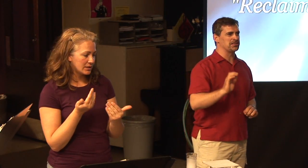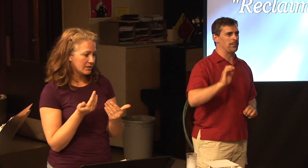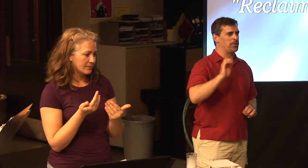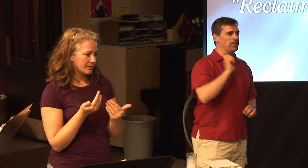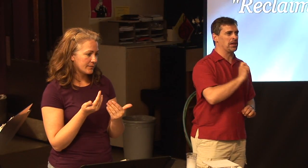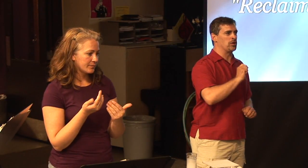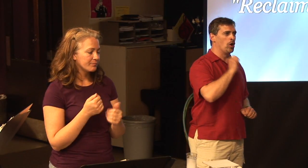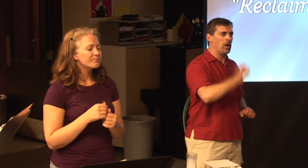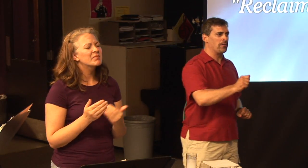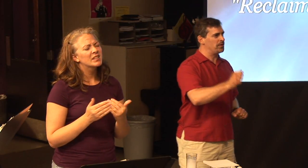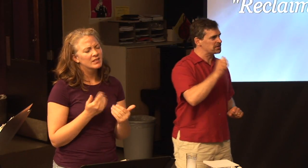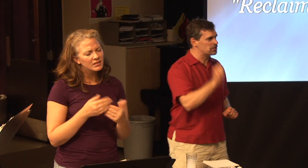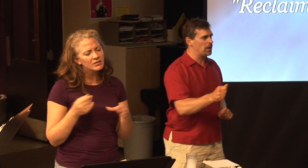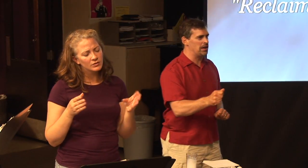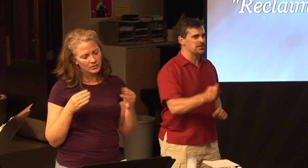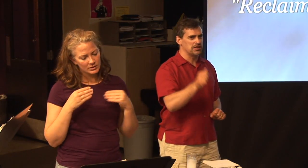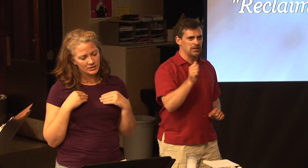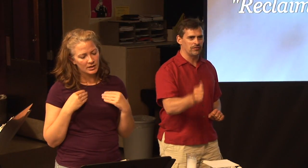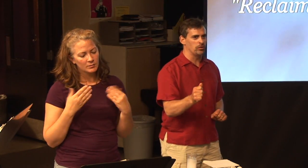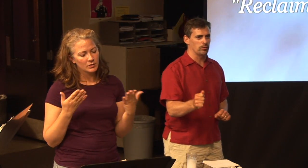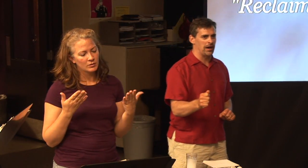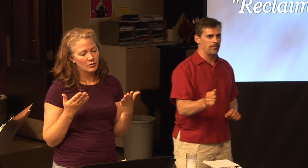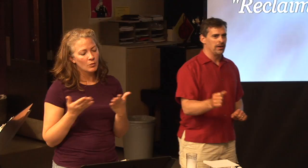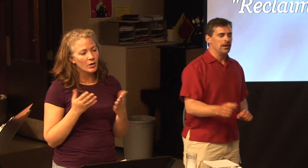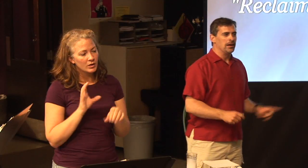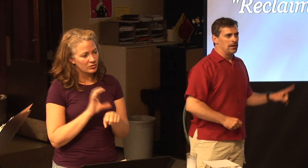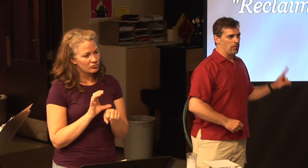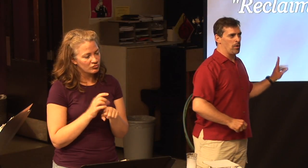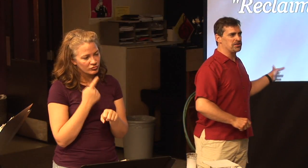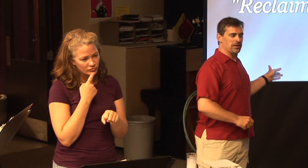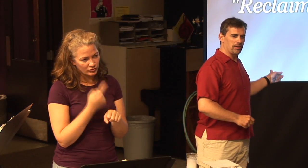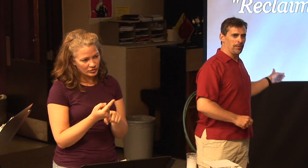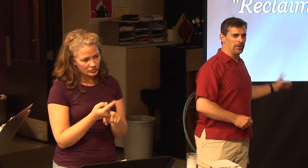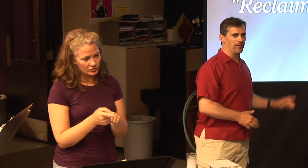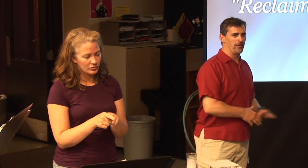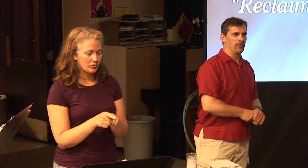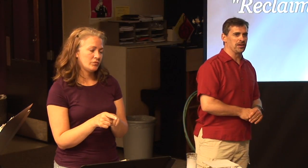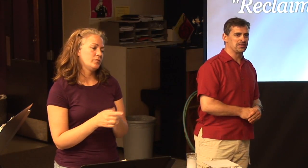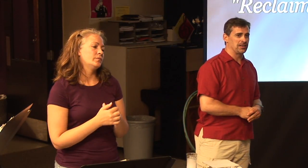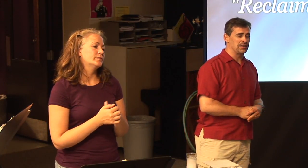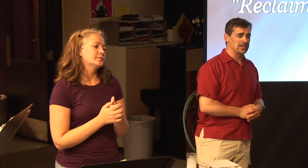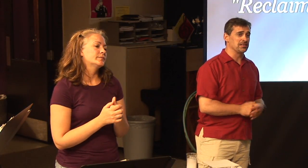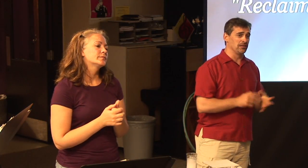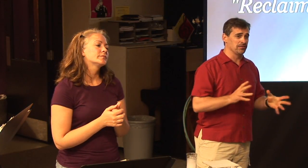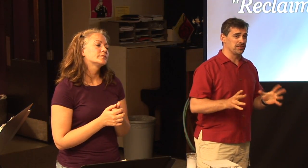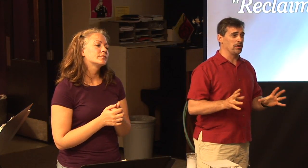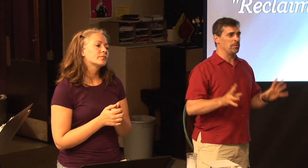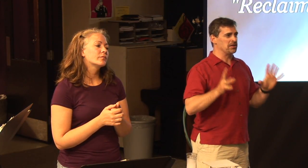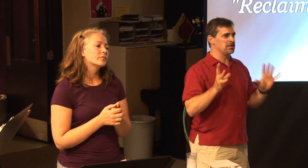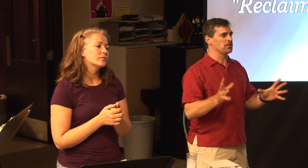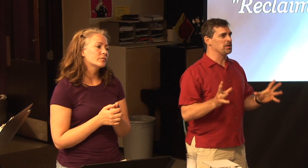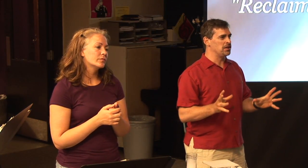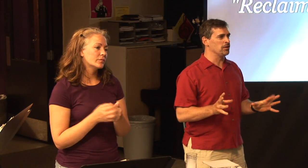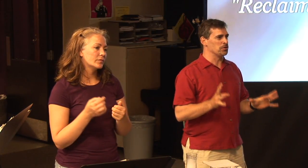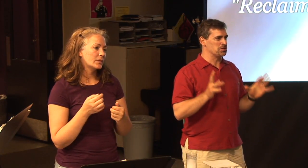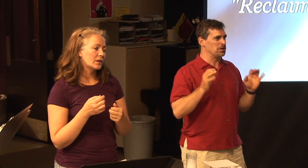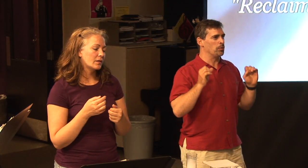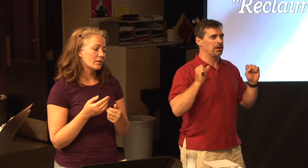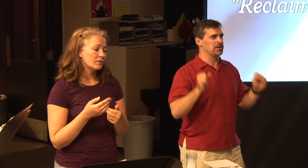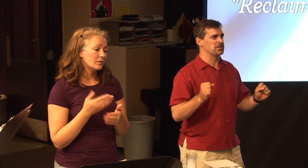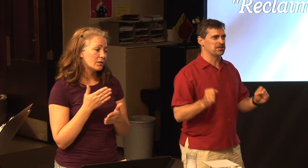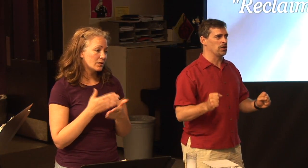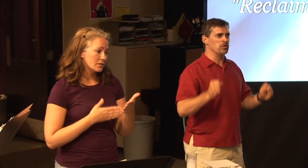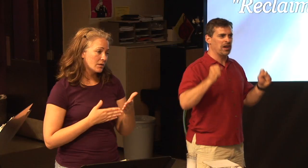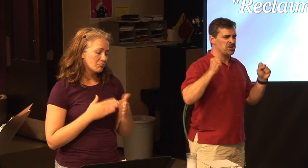easy just to accept people telling you, You what? This is the way it is. And you do it right. If you watch another clip a little further, It gets a little scary when your kids are in tears.